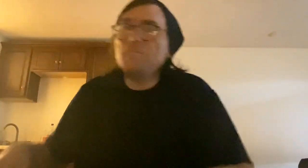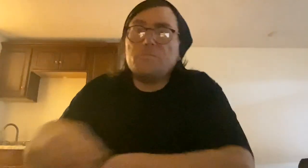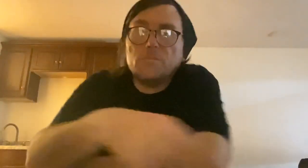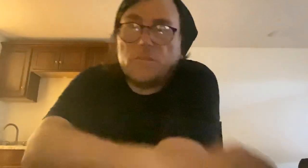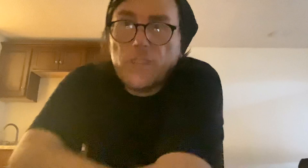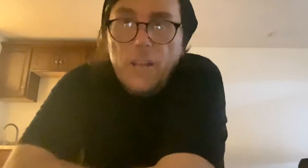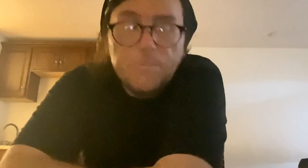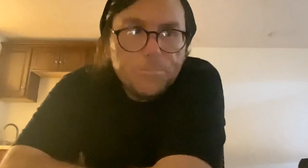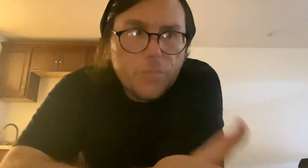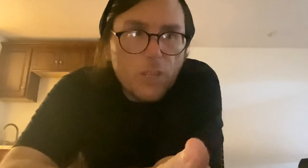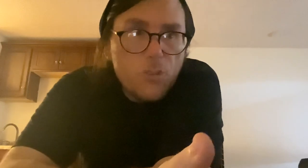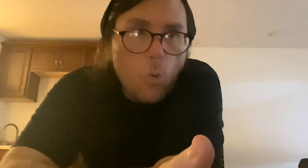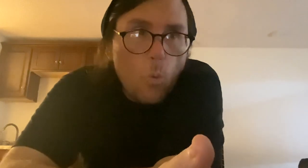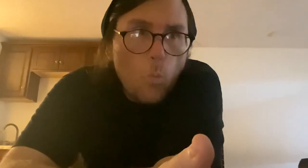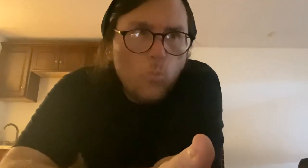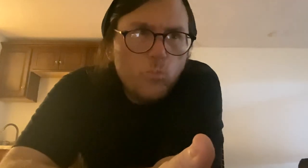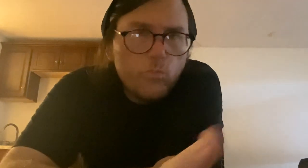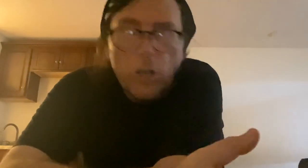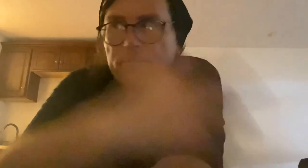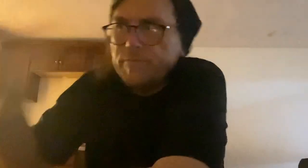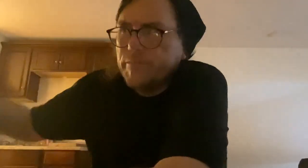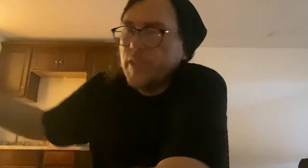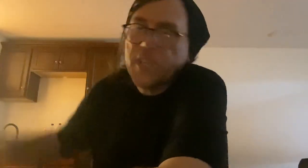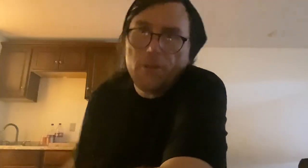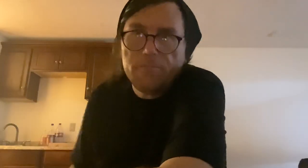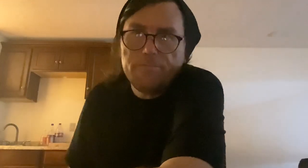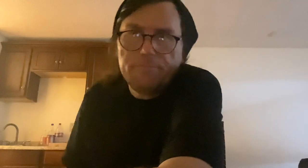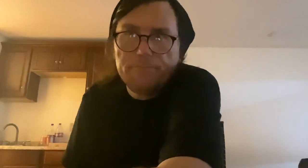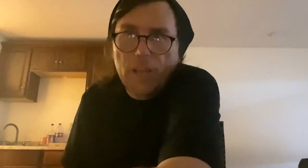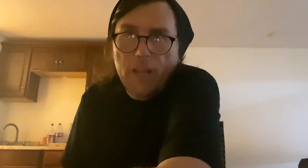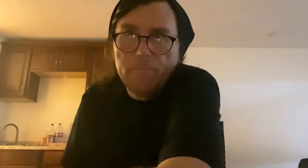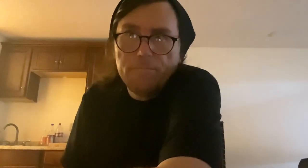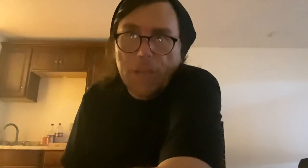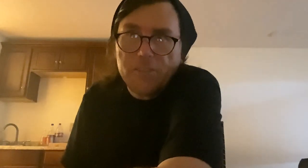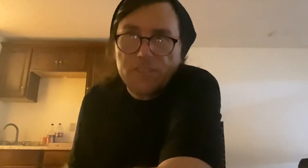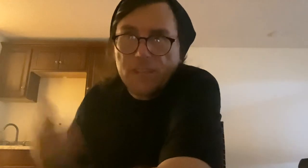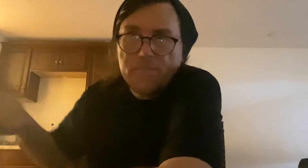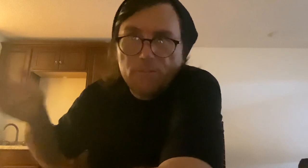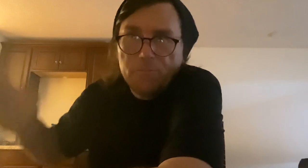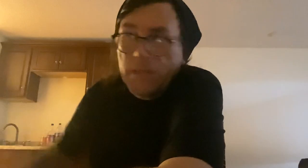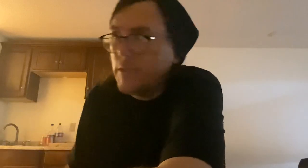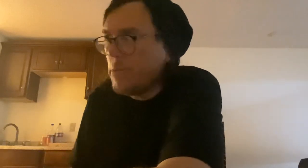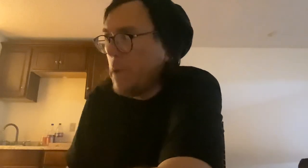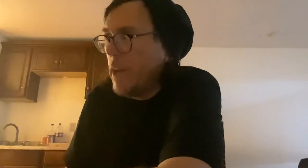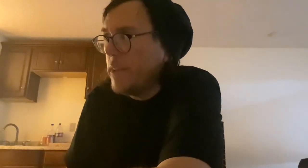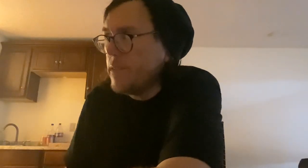Yeah, so, well, standard magazine size for mainly Japan and some